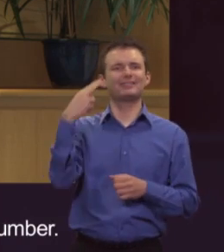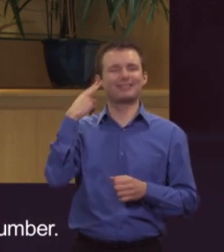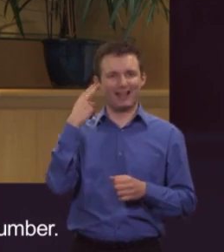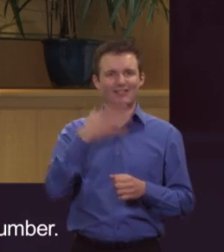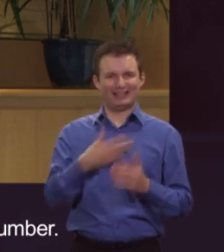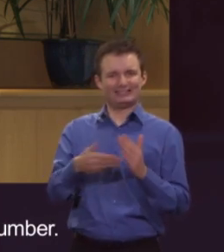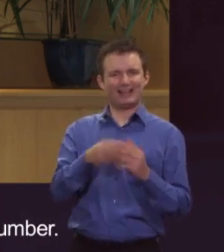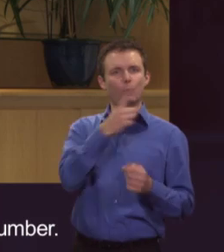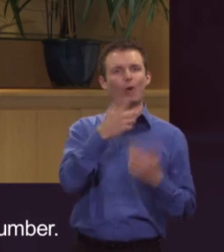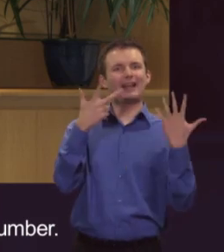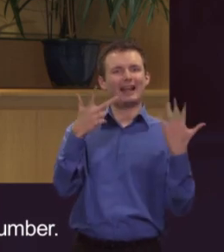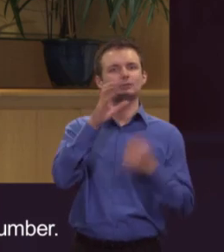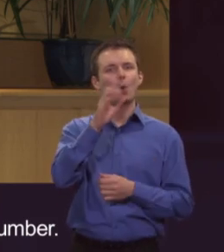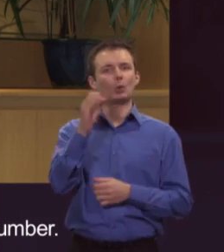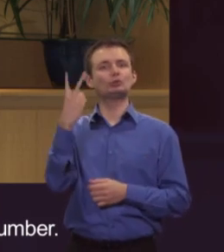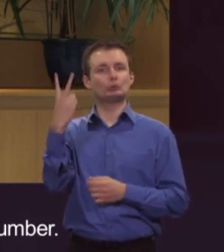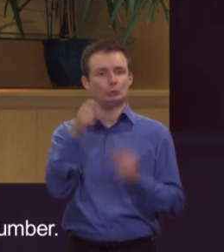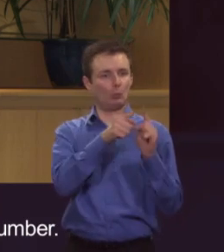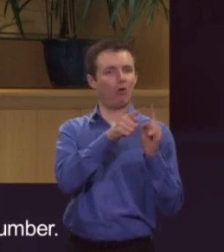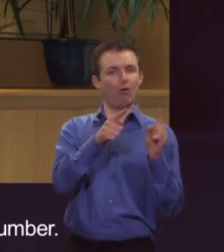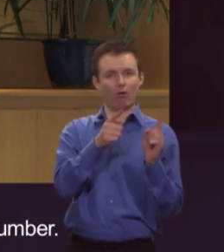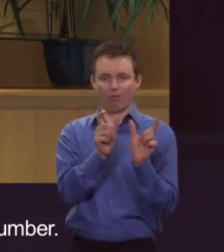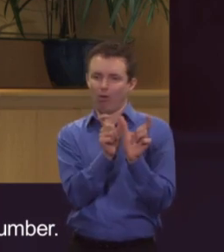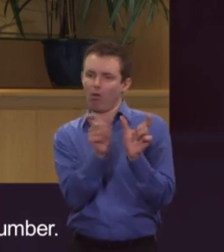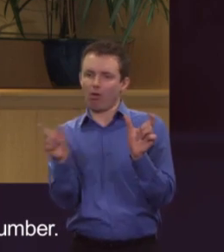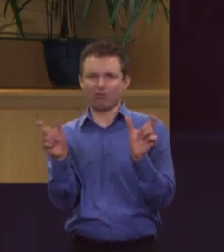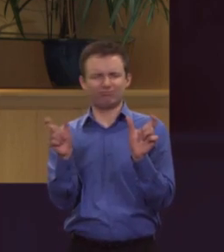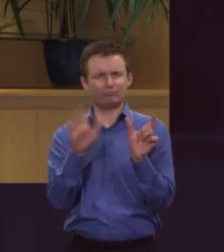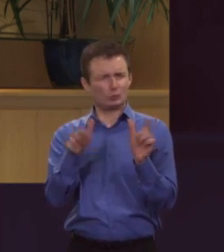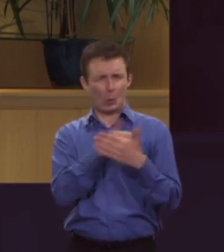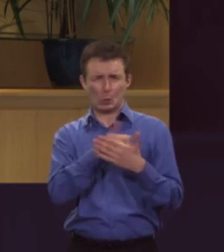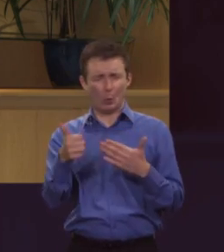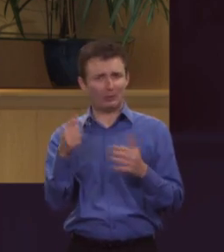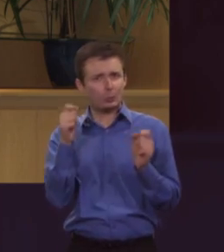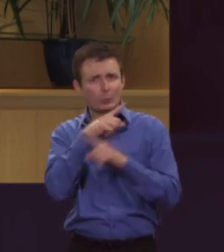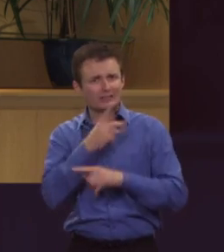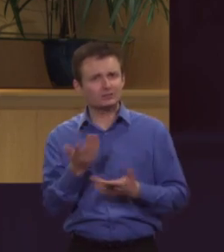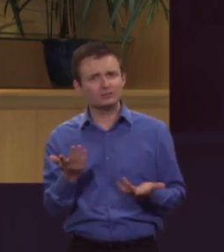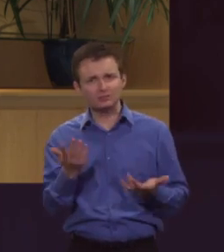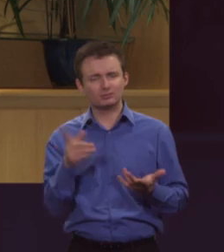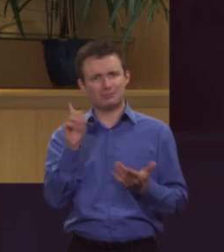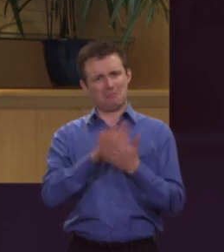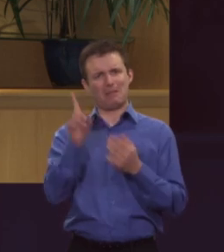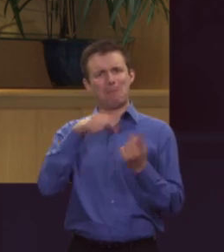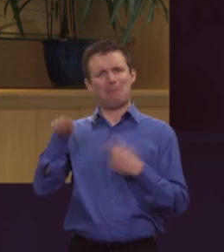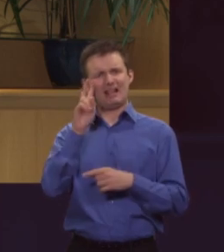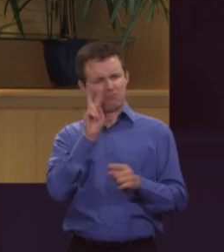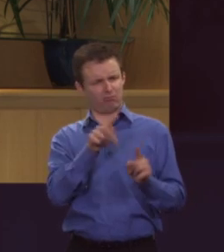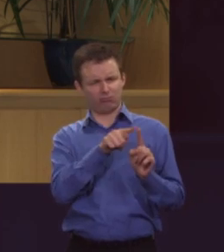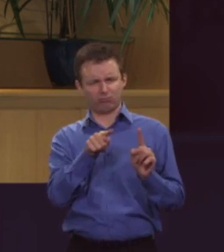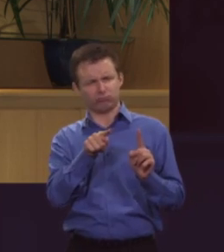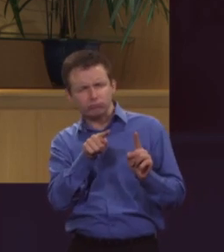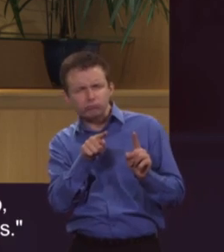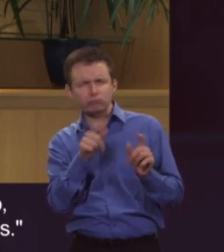18002 to dial a deaf user in front of their full telephone number. It's weird. It's a non-standard